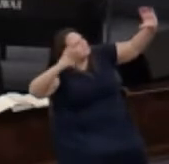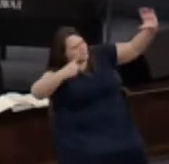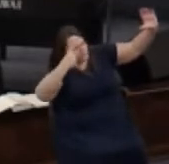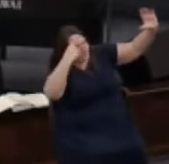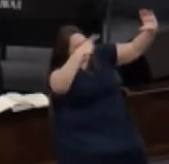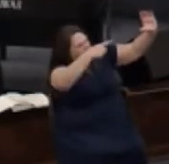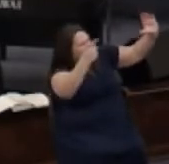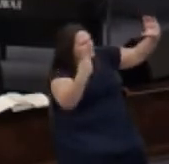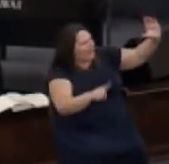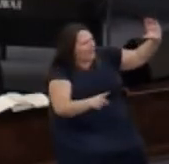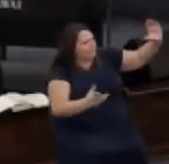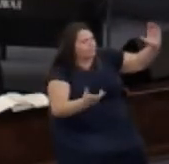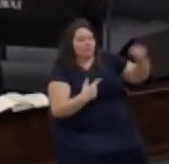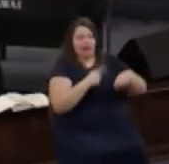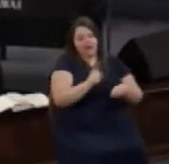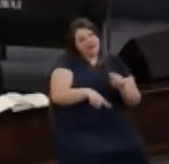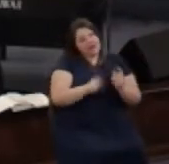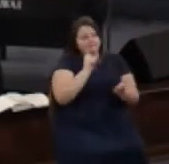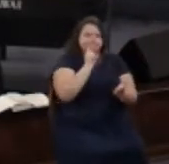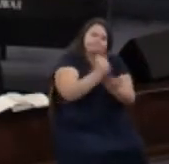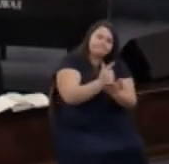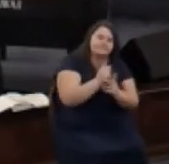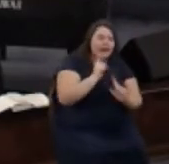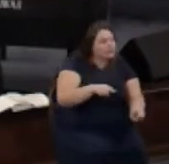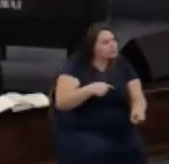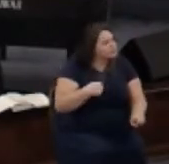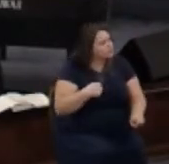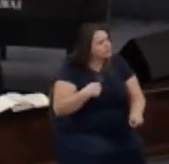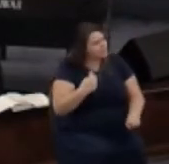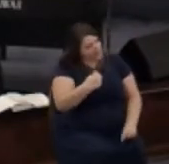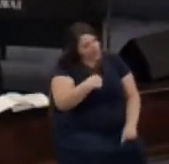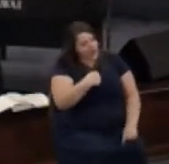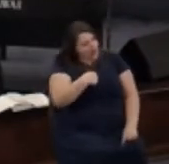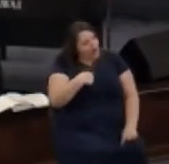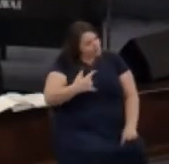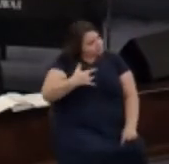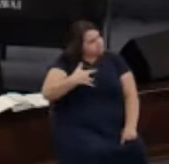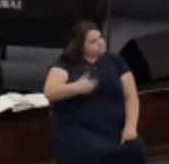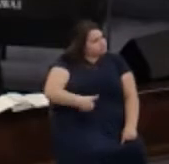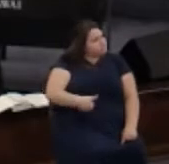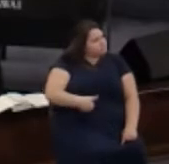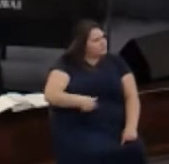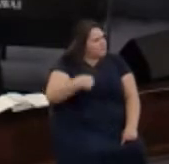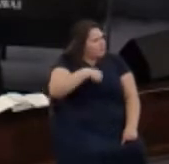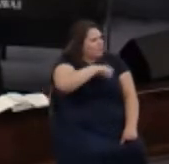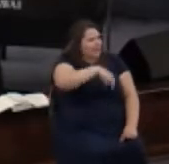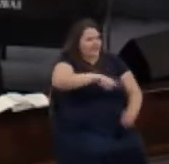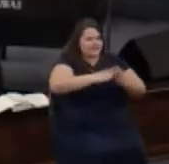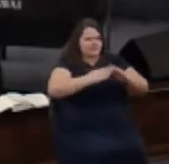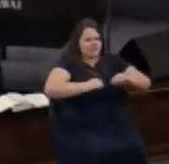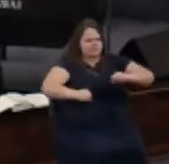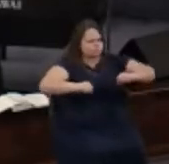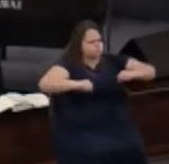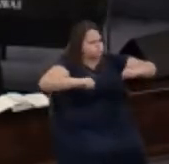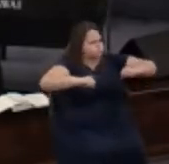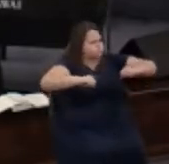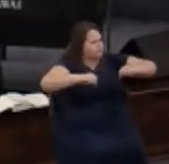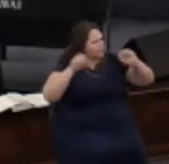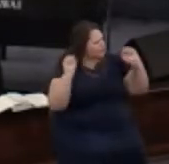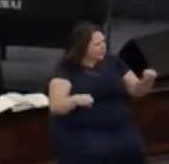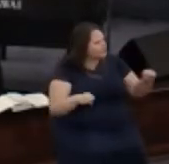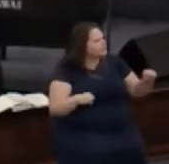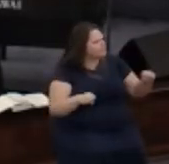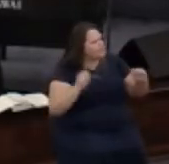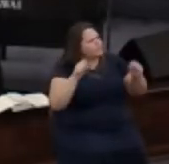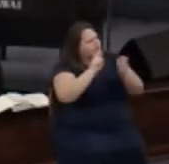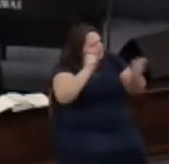I can't say for sure but I believe we could shake the foundations of this city that we could change